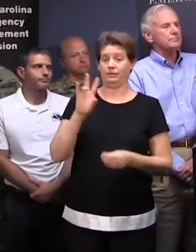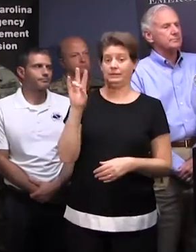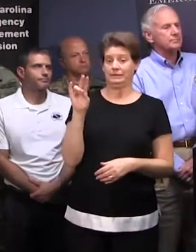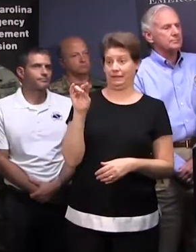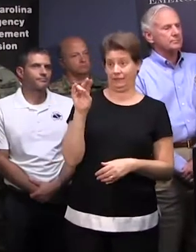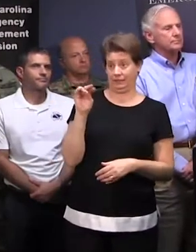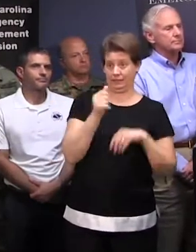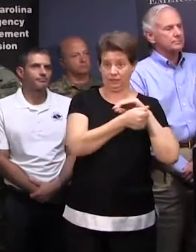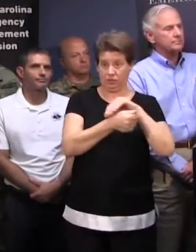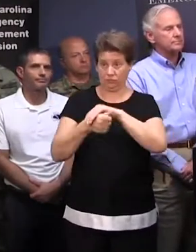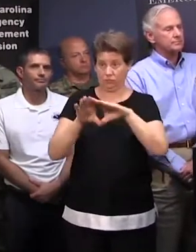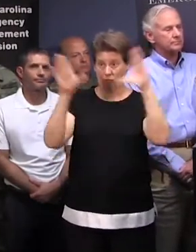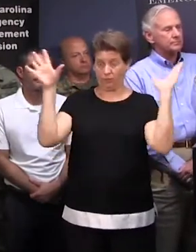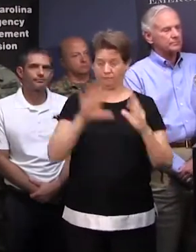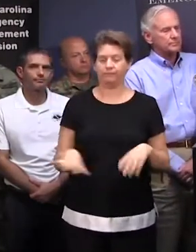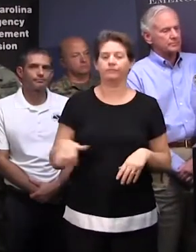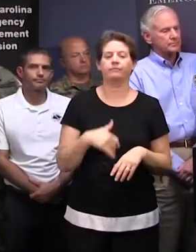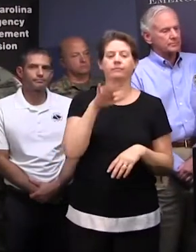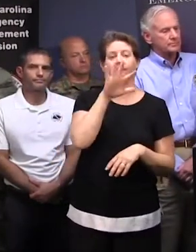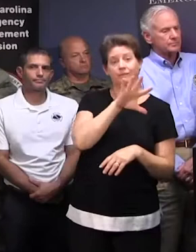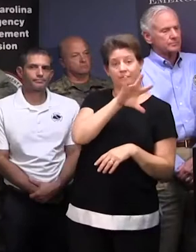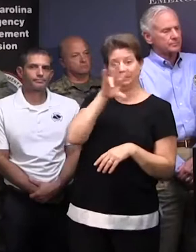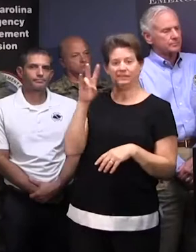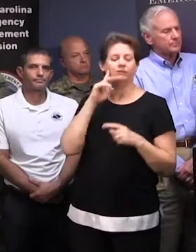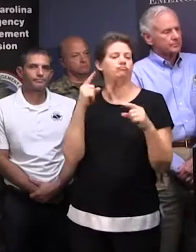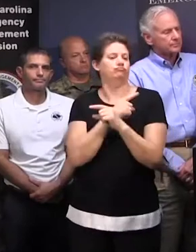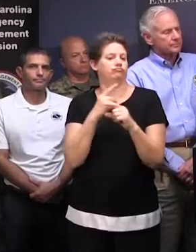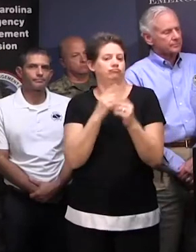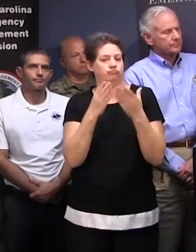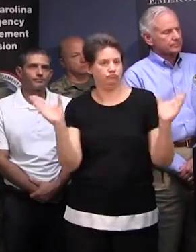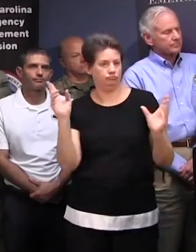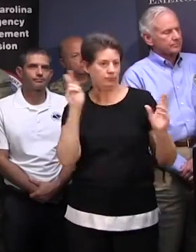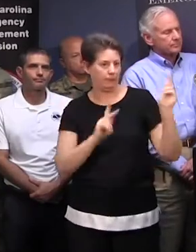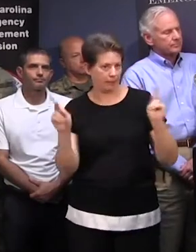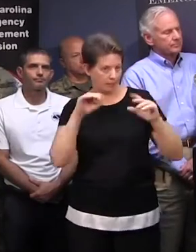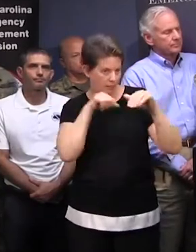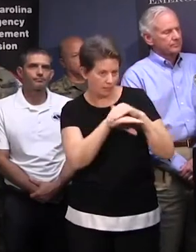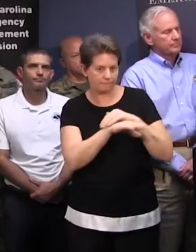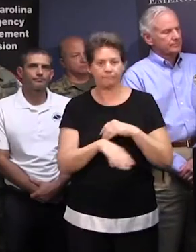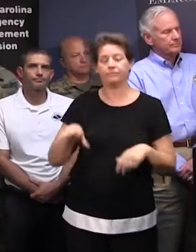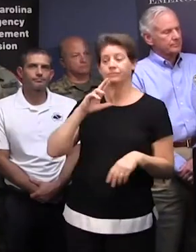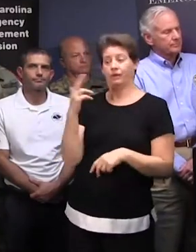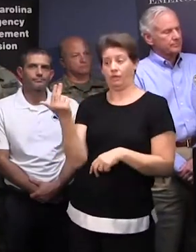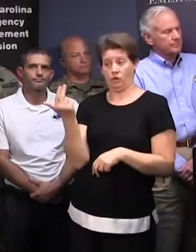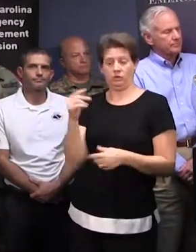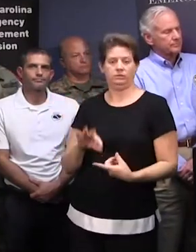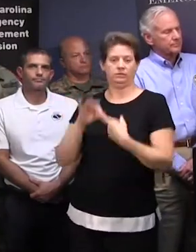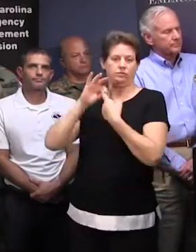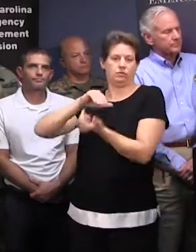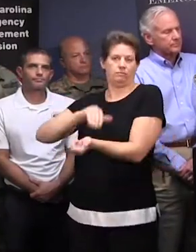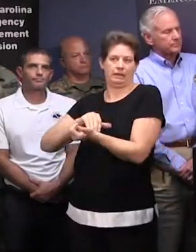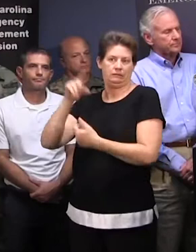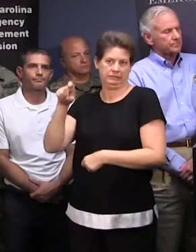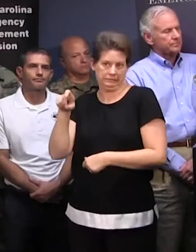open across the state. 57 of them are general population shelters, and 13 are special medical needs